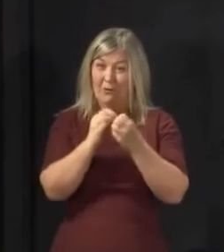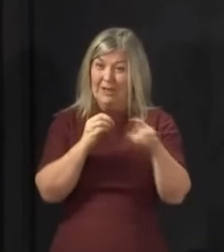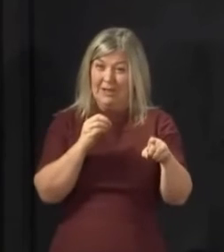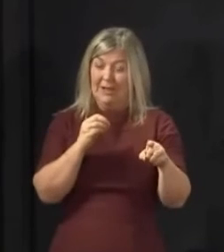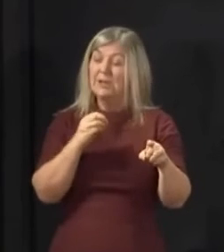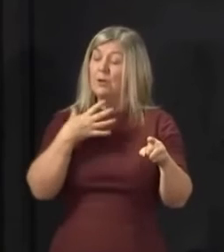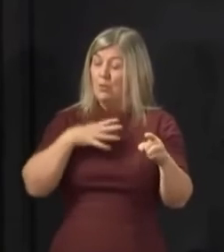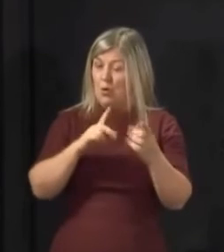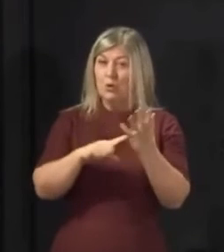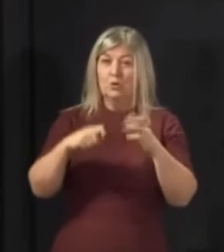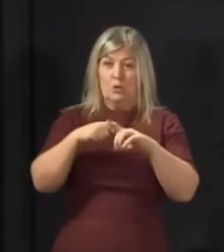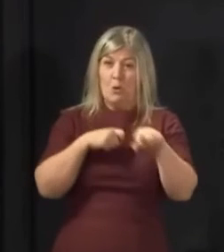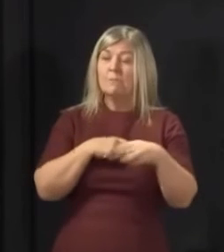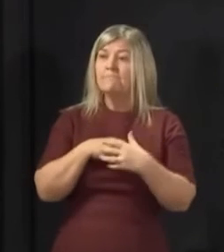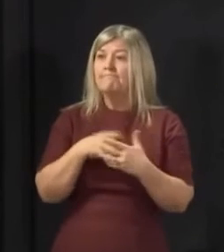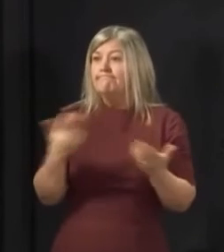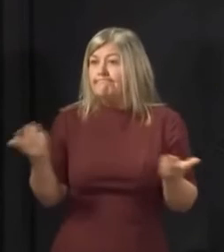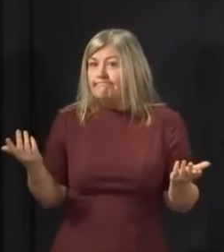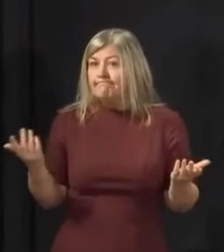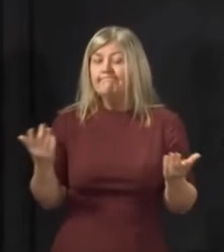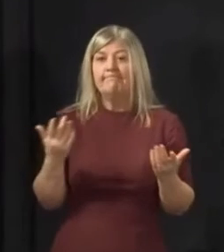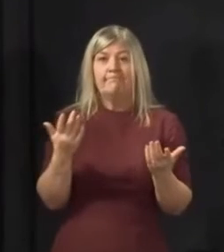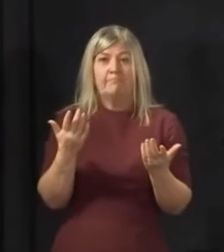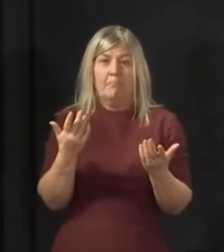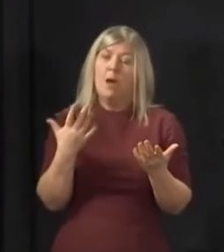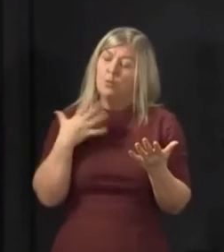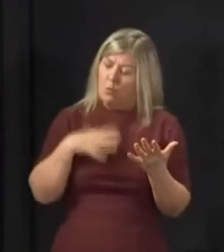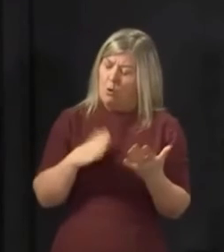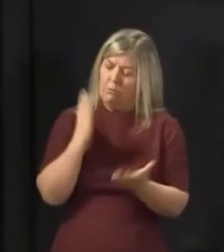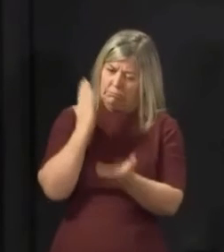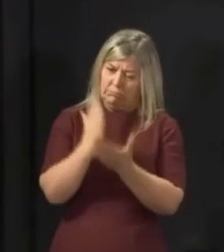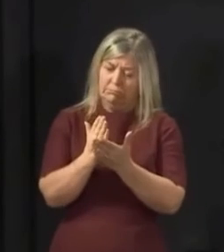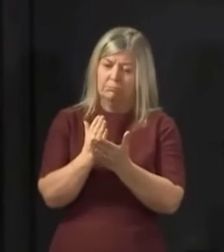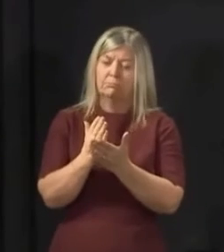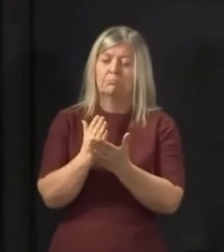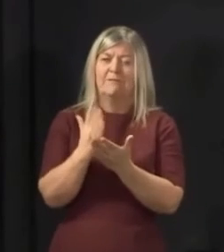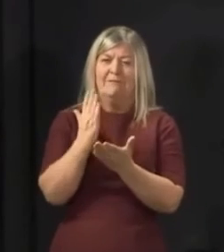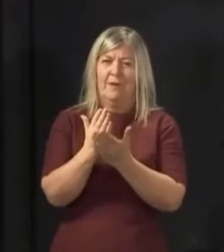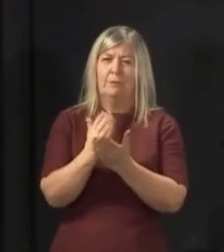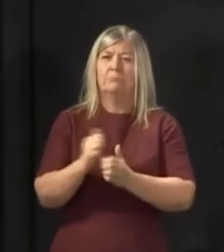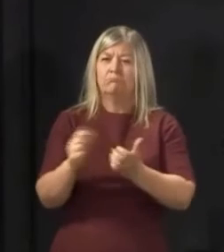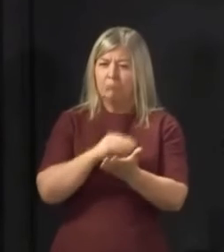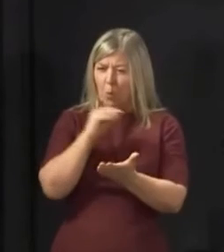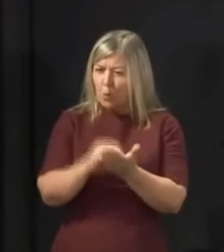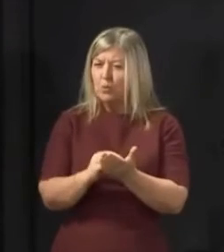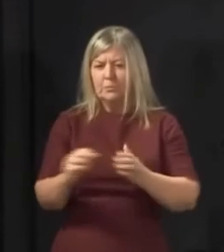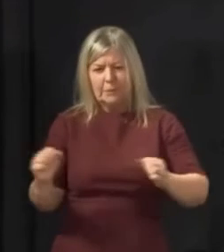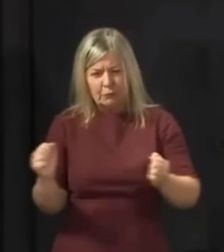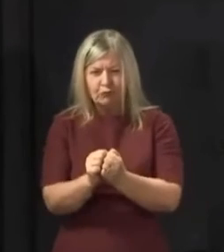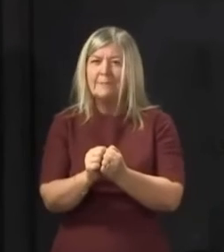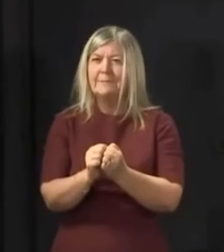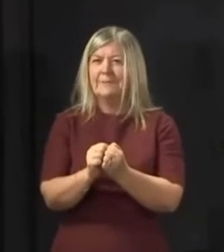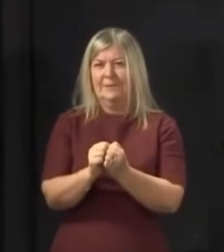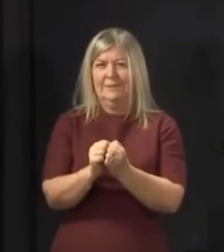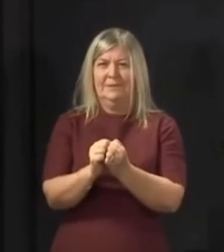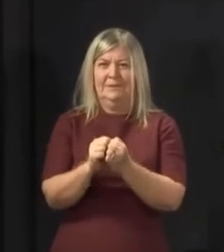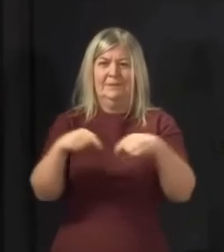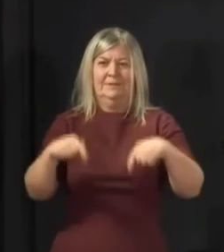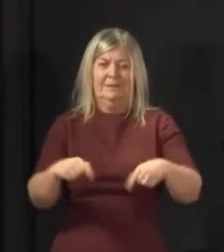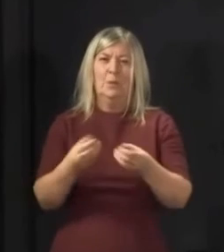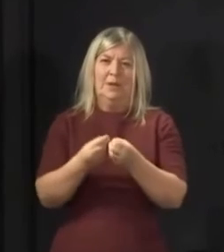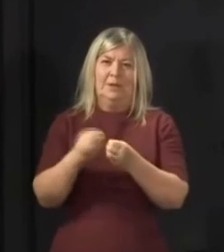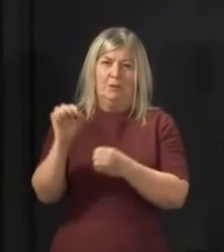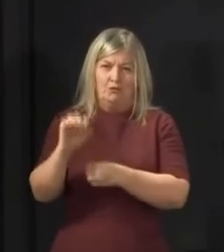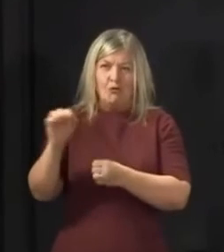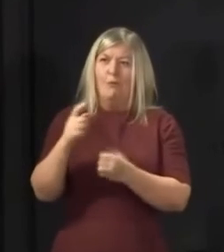everybody in our NHS if we see a positive conclusion to these talks over the next 24 or 48 hours. I mean, they really are in the